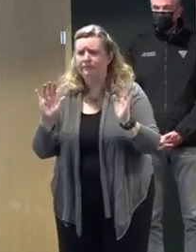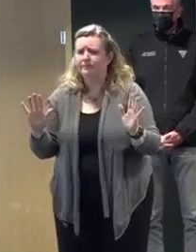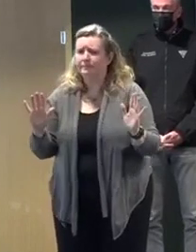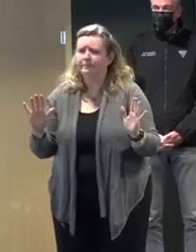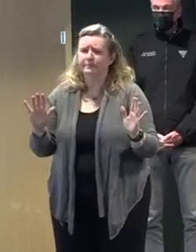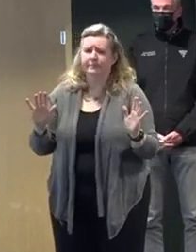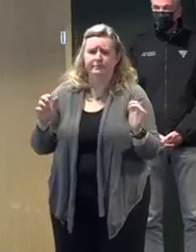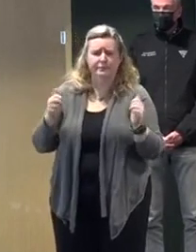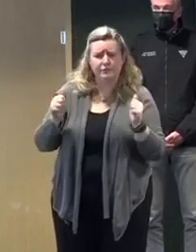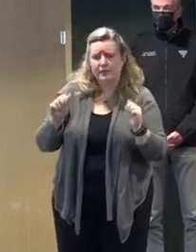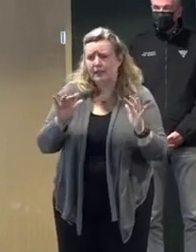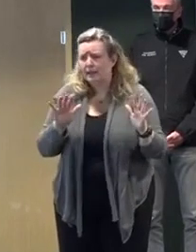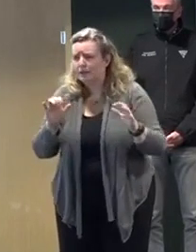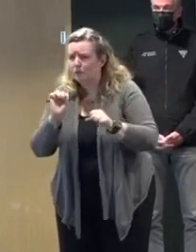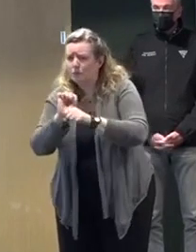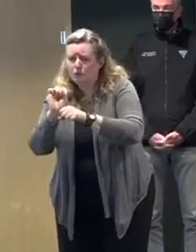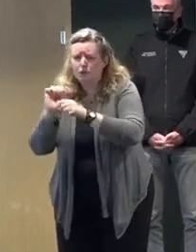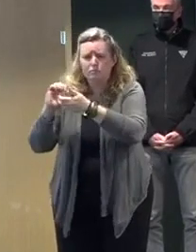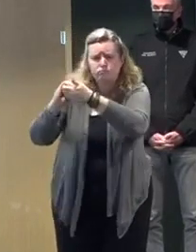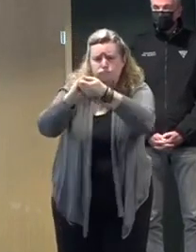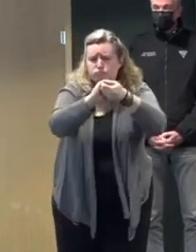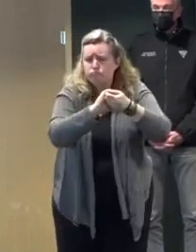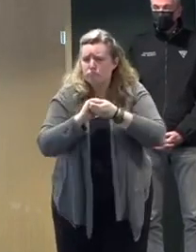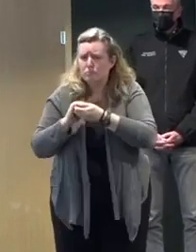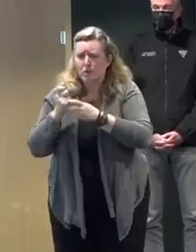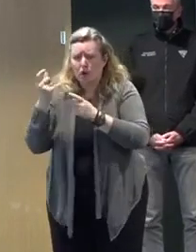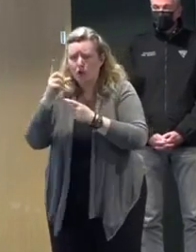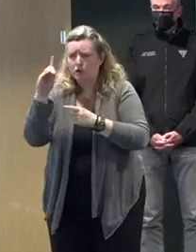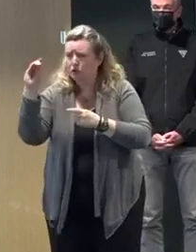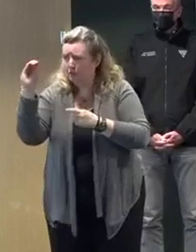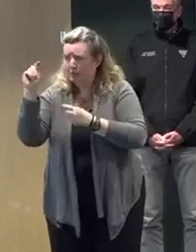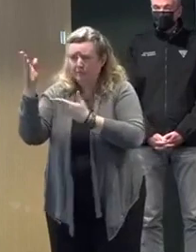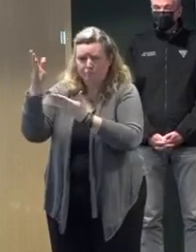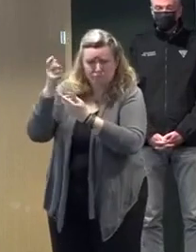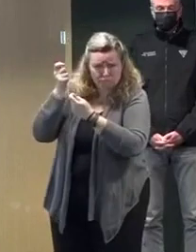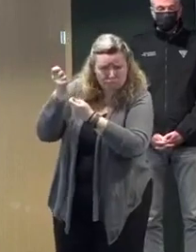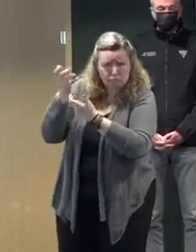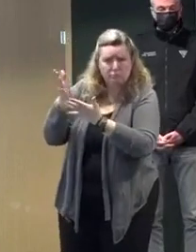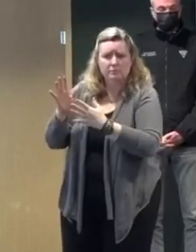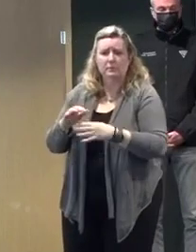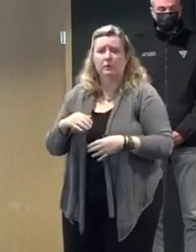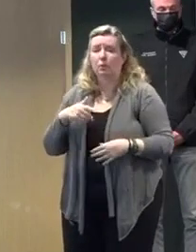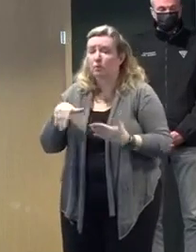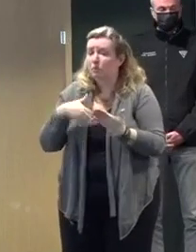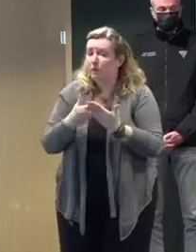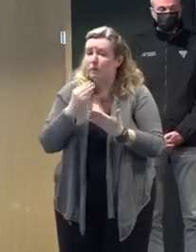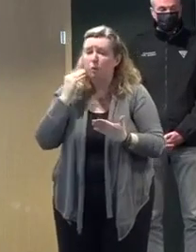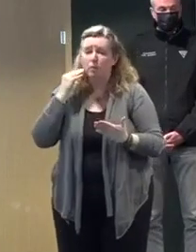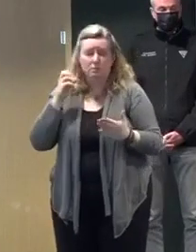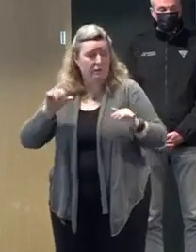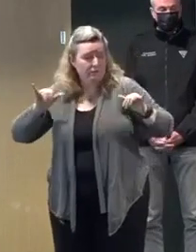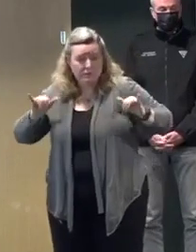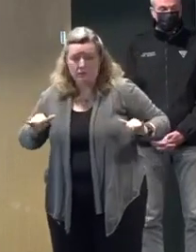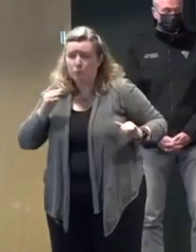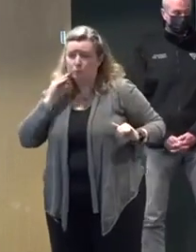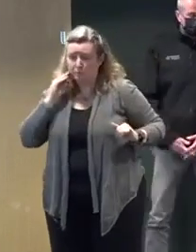state. We ask you to be well prepared when you go home. And we ask that you just be safe and help us keep our folks safe. Thanks. Thank